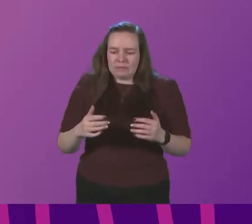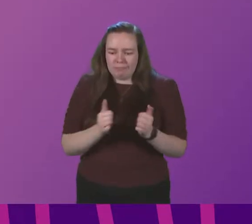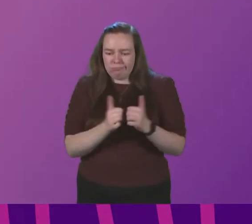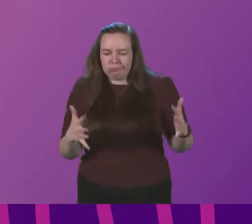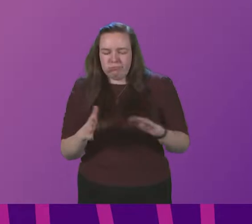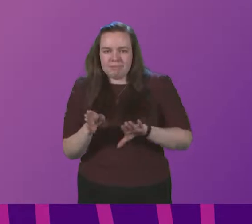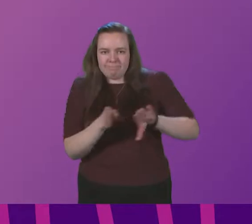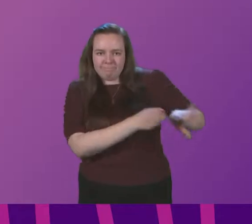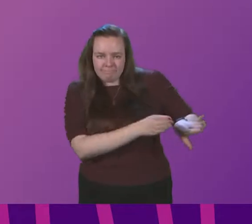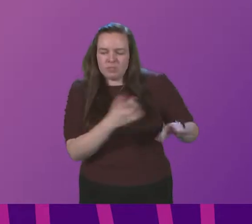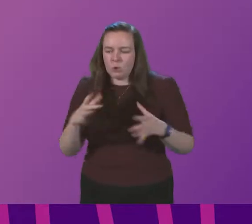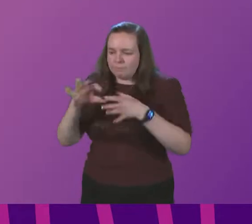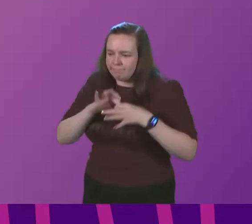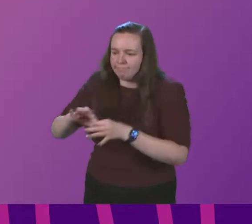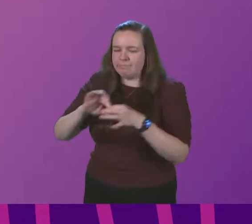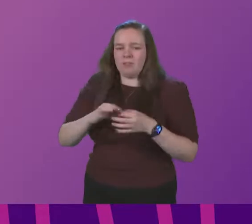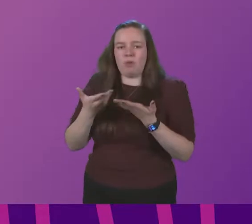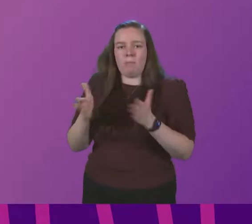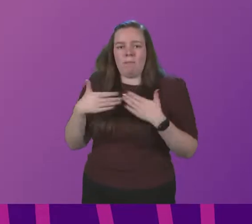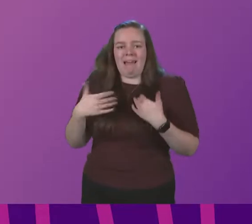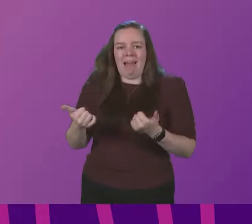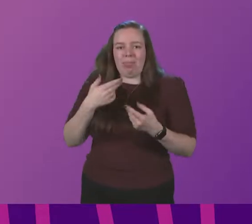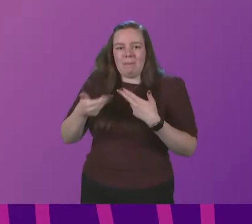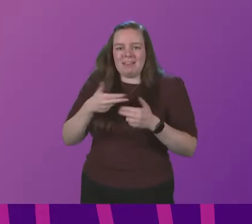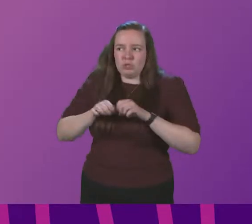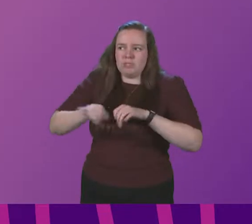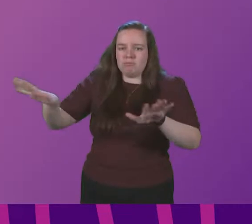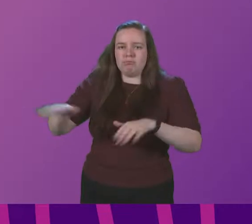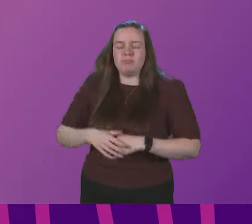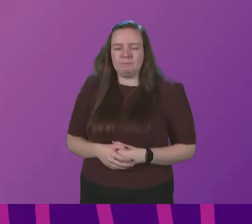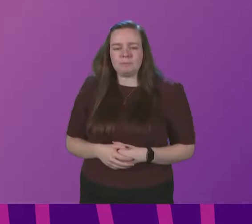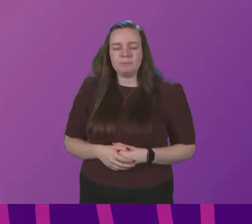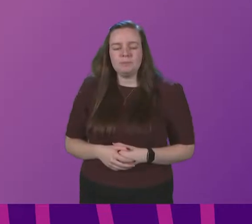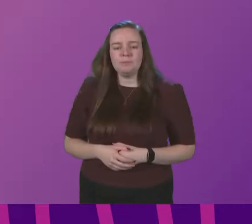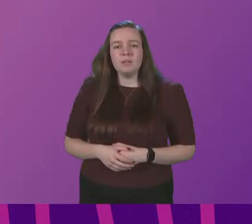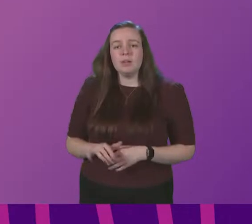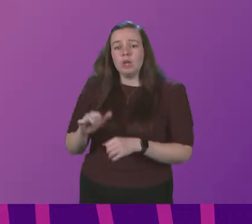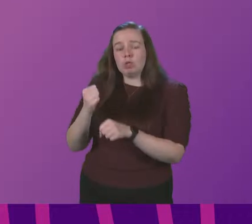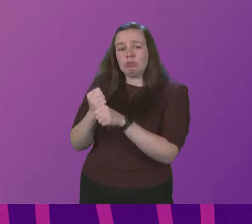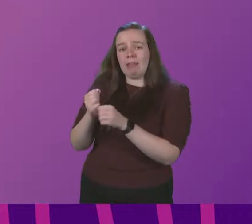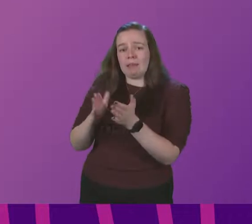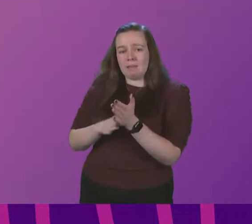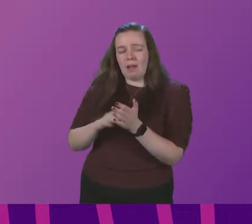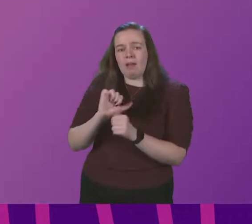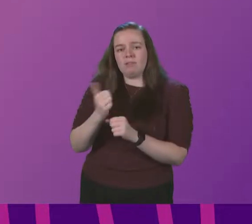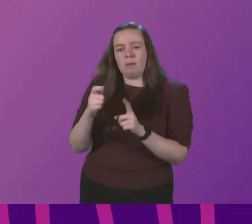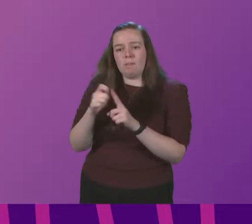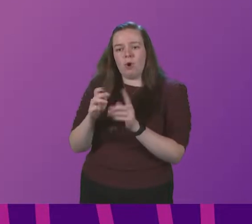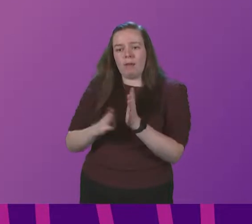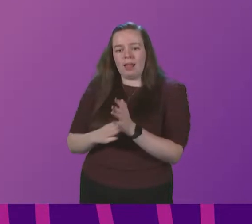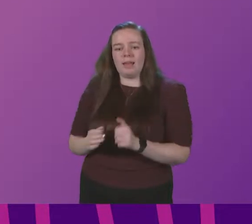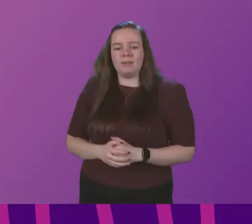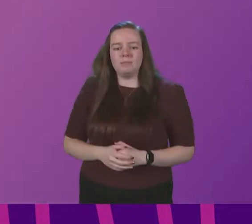get those public health messages across. I call Gillian Mackay to be followed by Paul MacLennan.